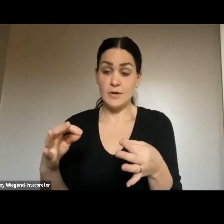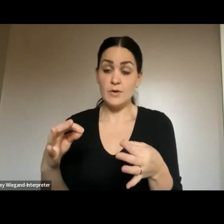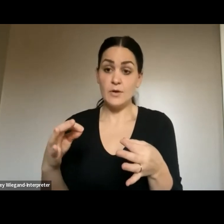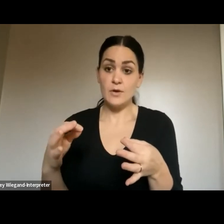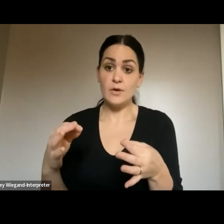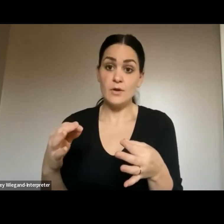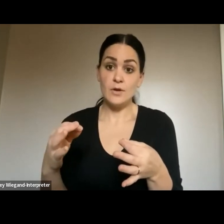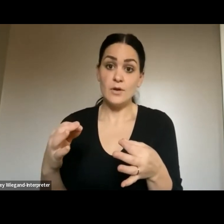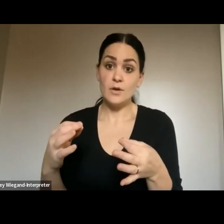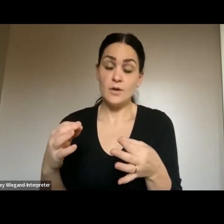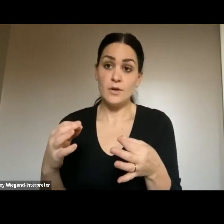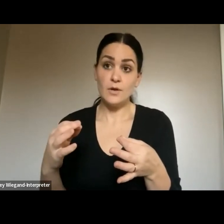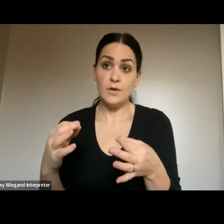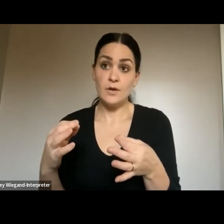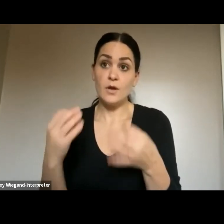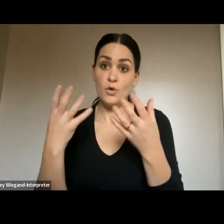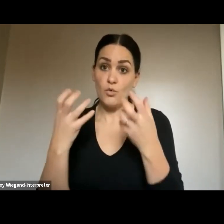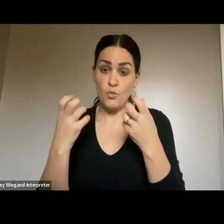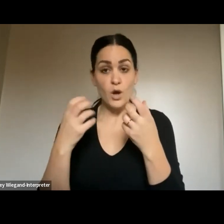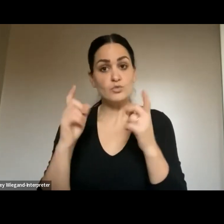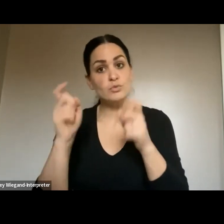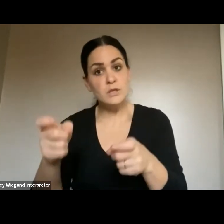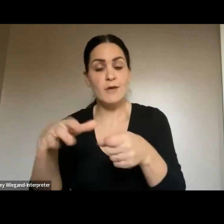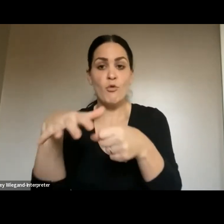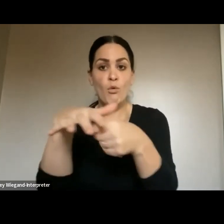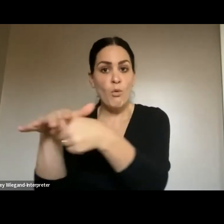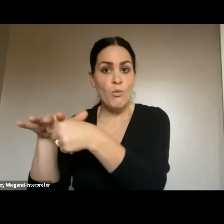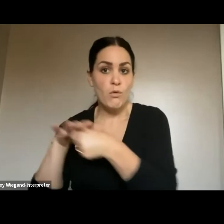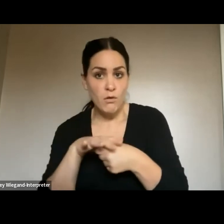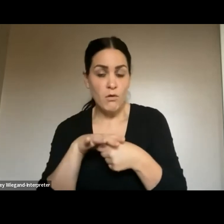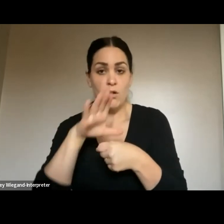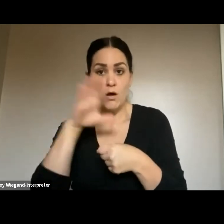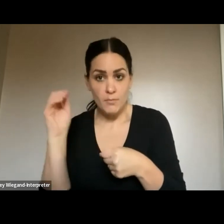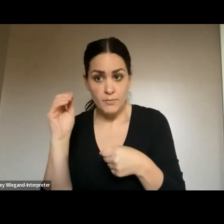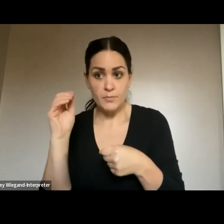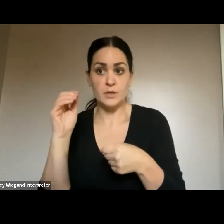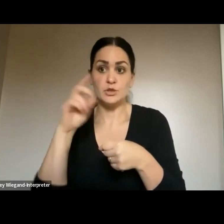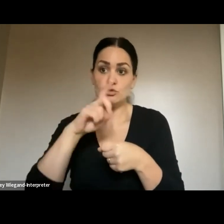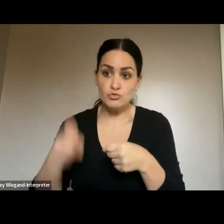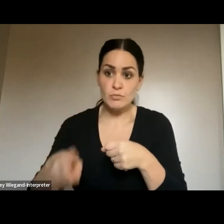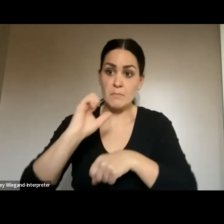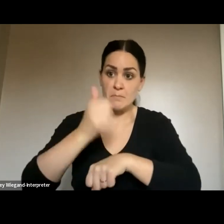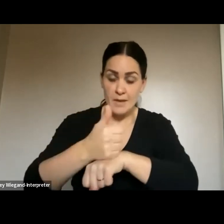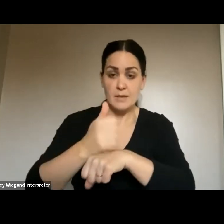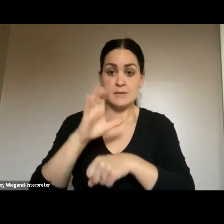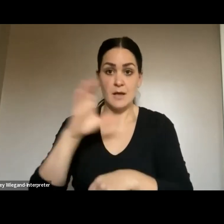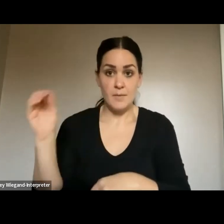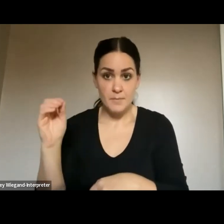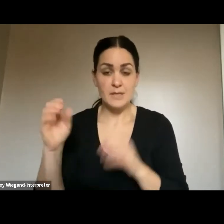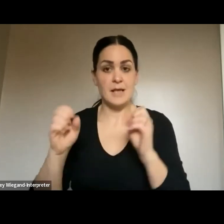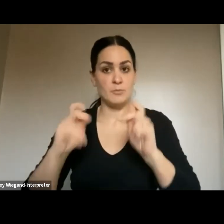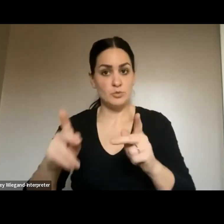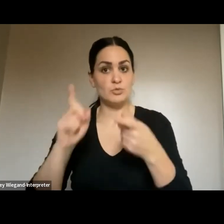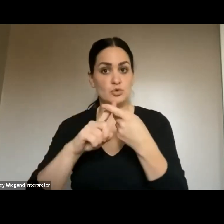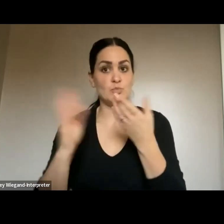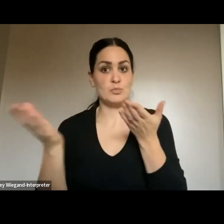local companies, especially Detroit-based companies, an opportunity to provide the actual service